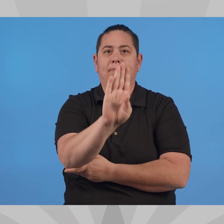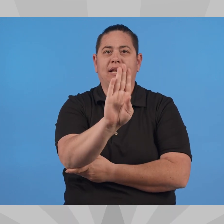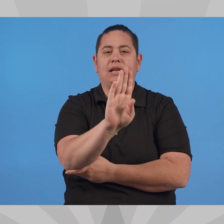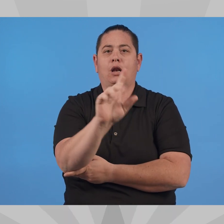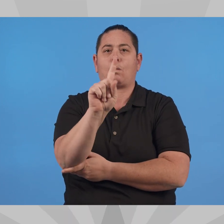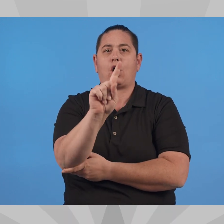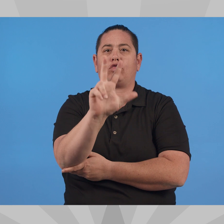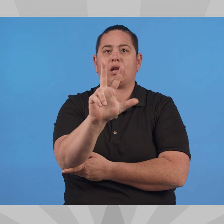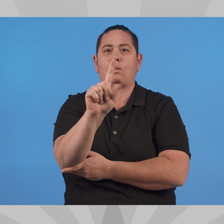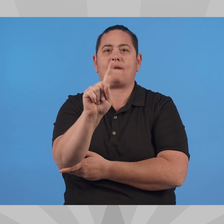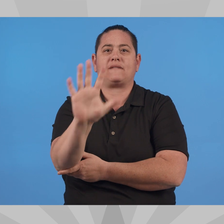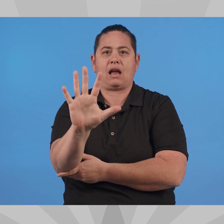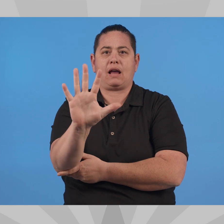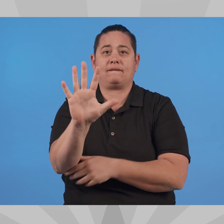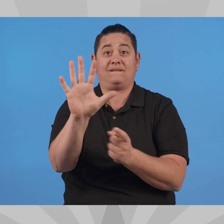1315